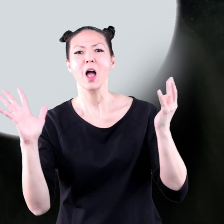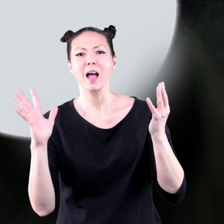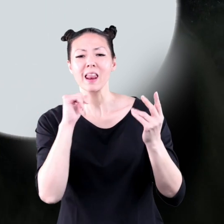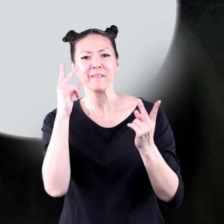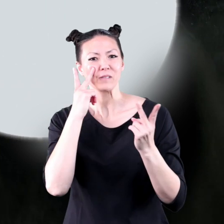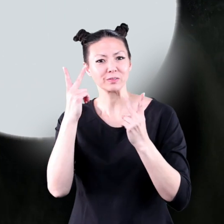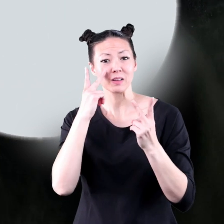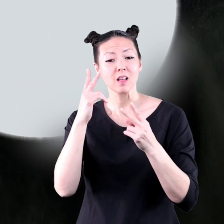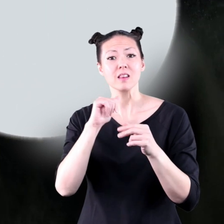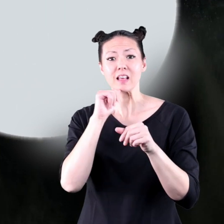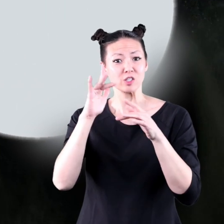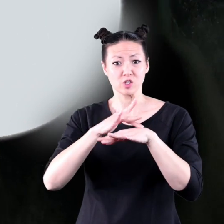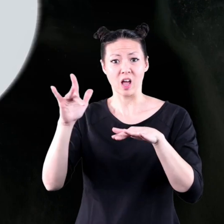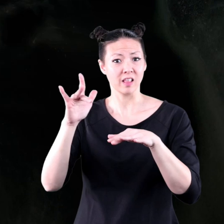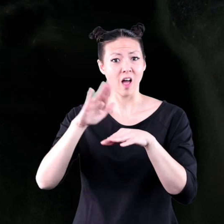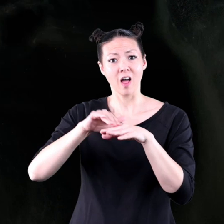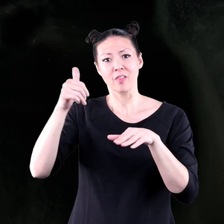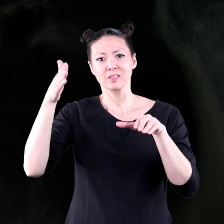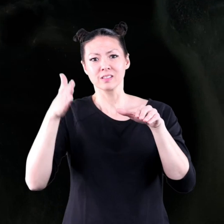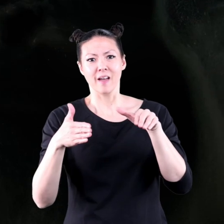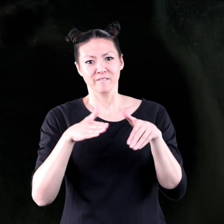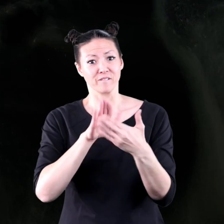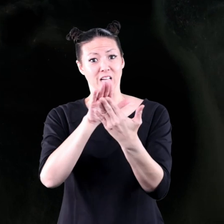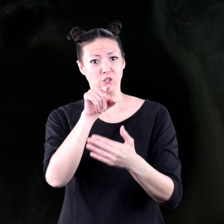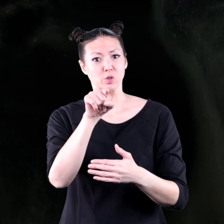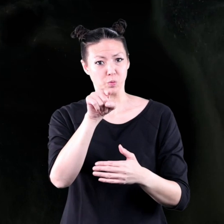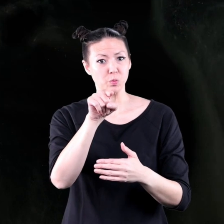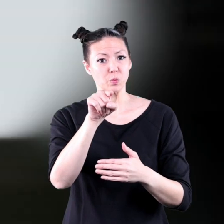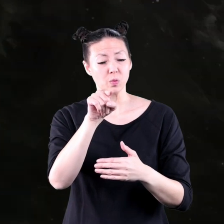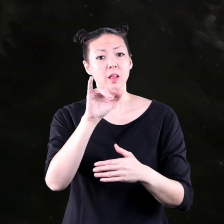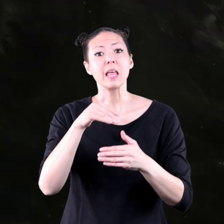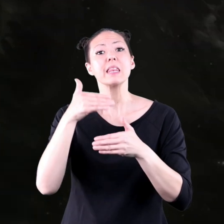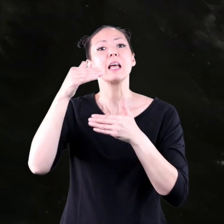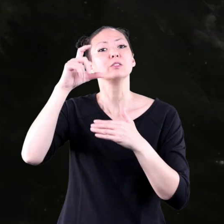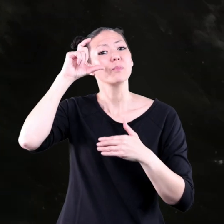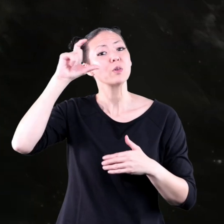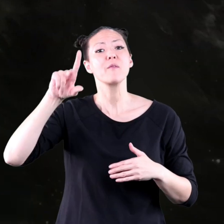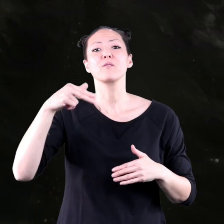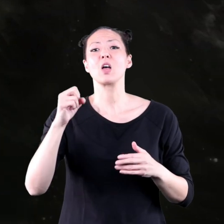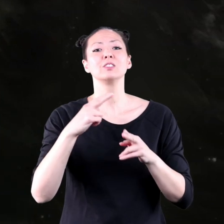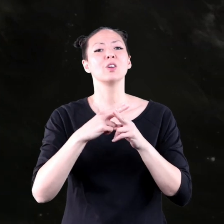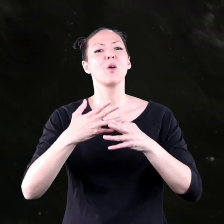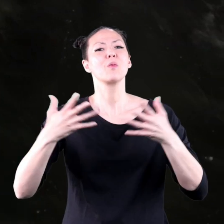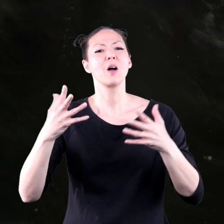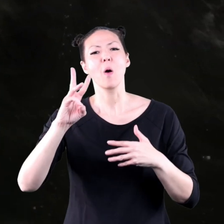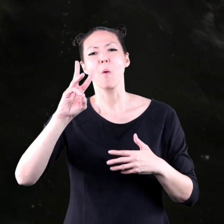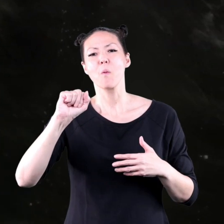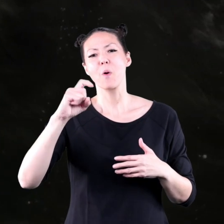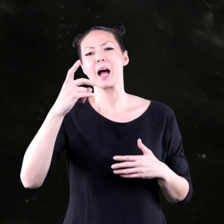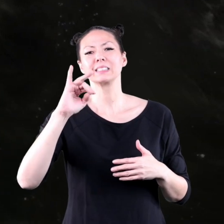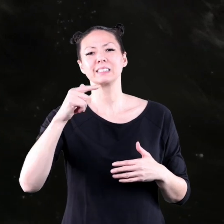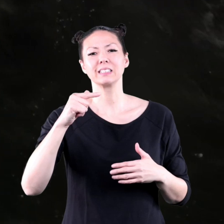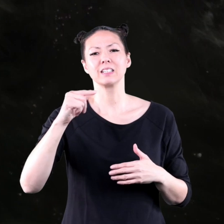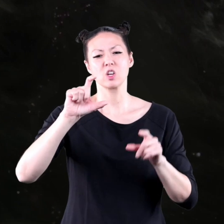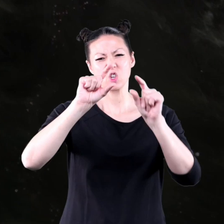sun is not shining on the side that faces you the next moon phase is called a waxing crescent moon